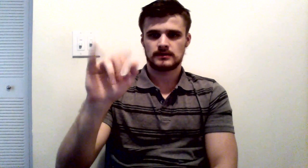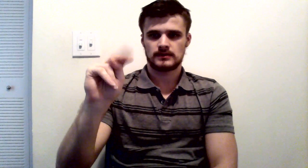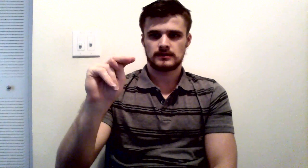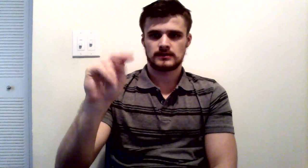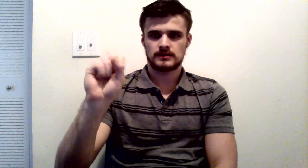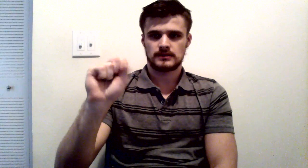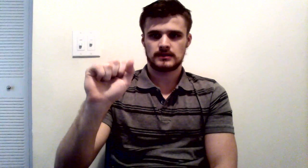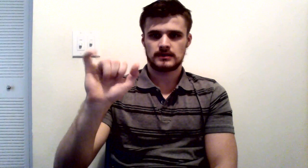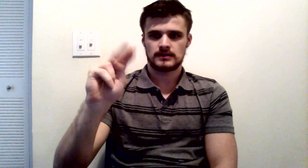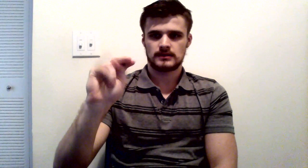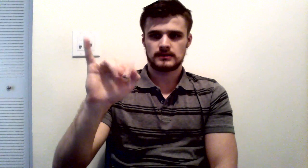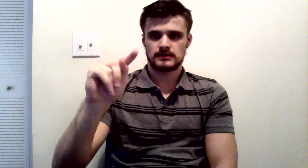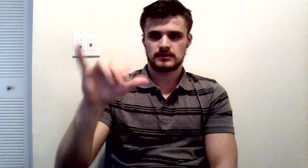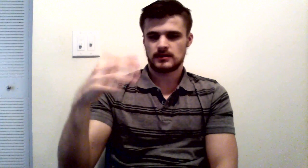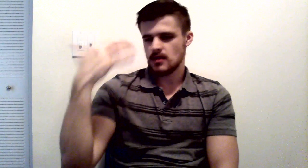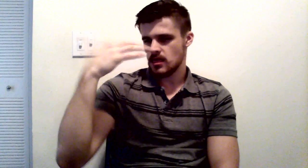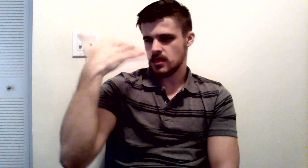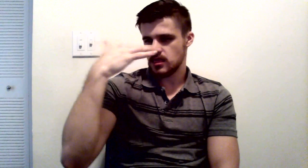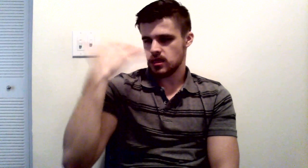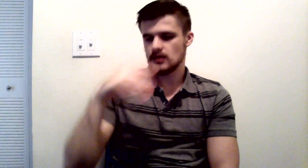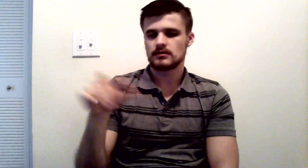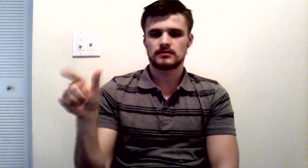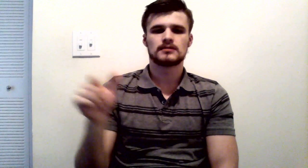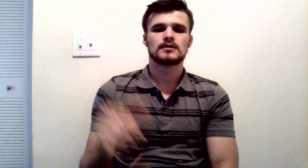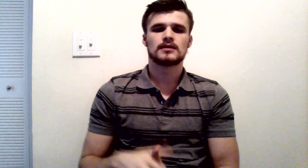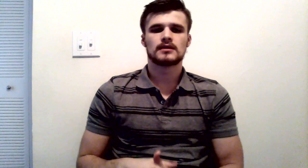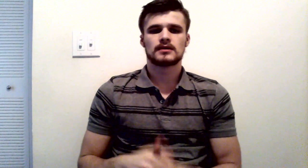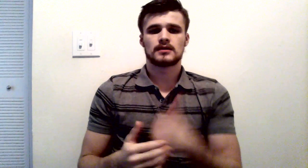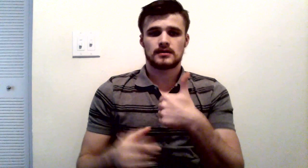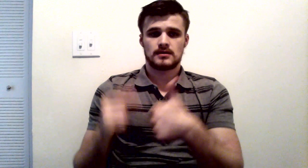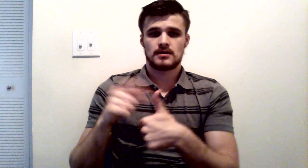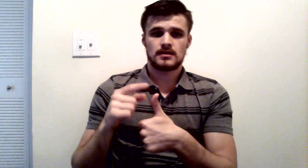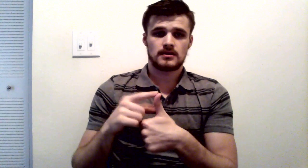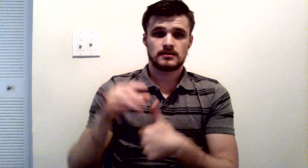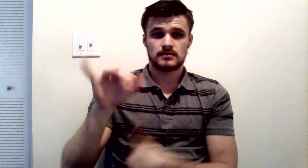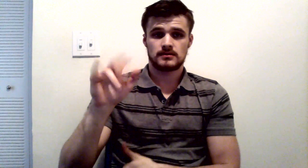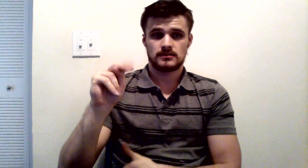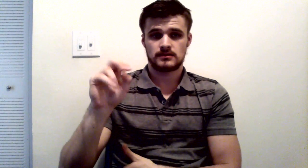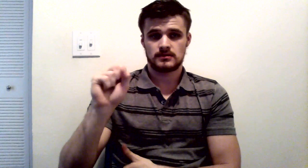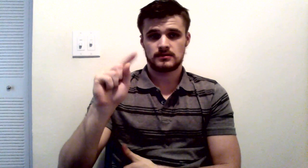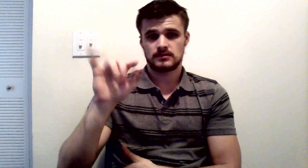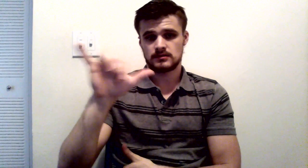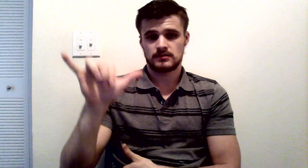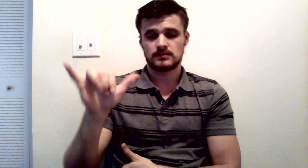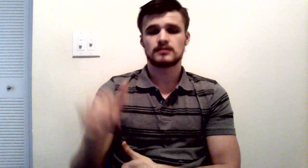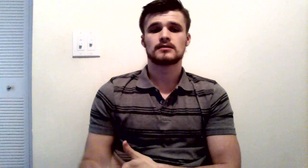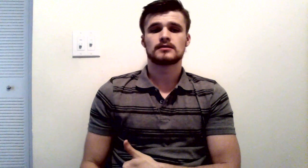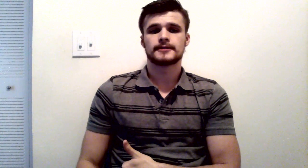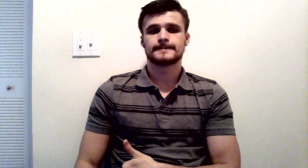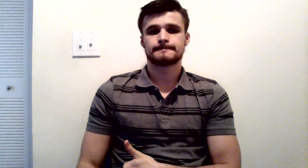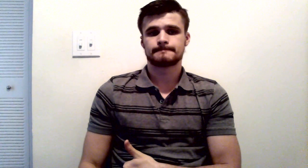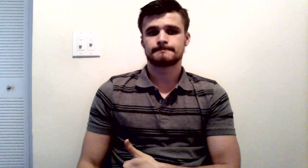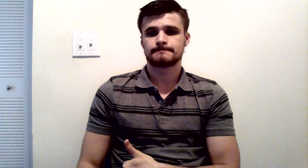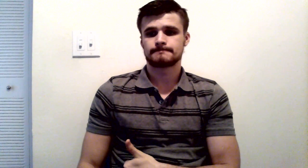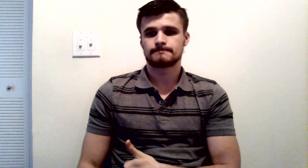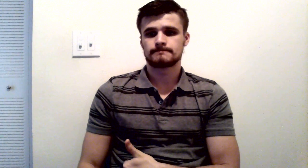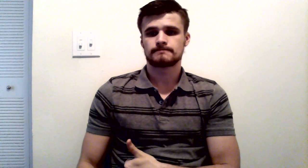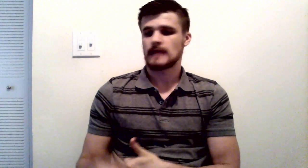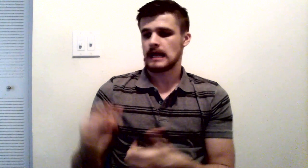insanity. Oh, the people go insane. Is insanity essentially says, negates the mens